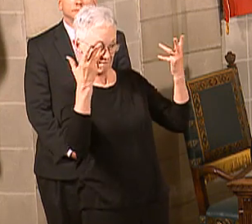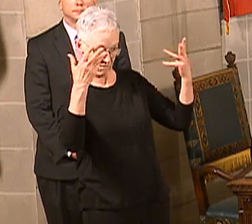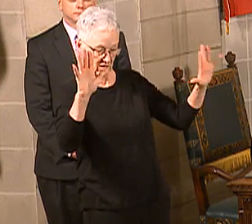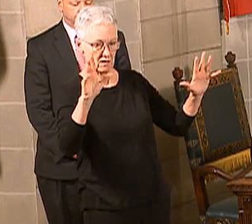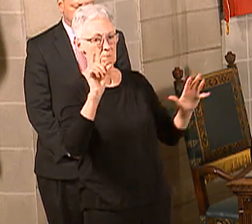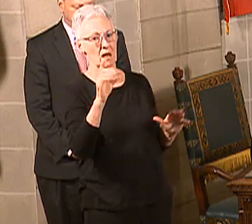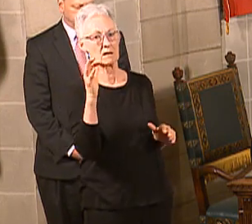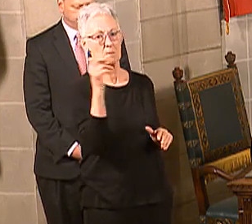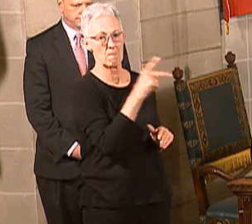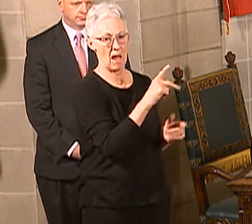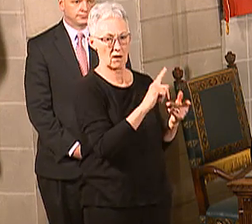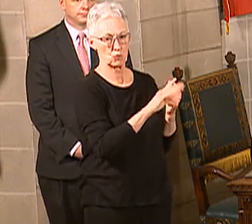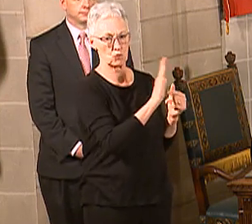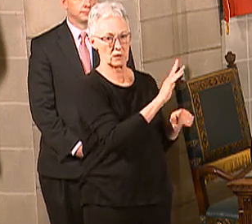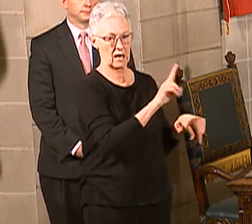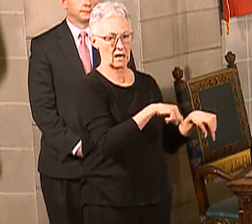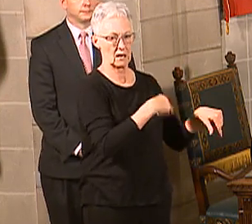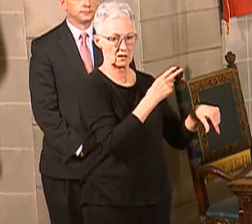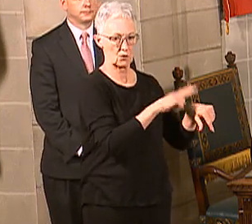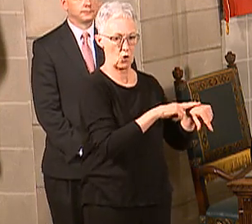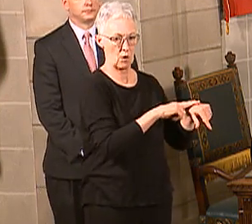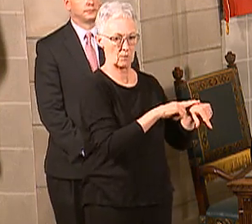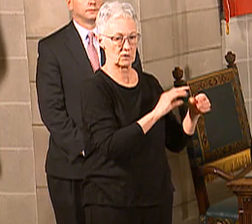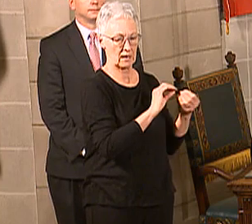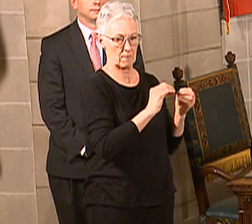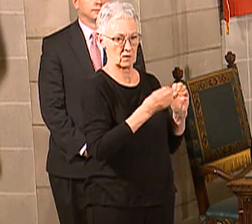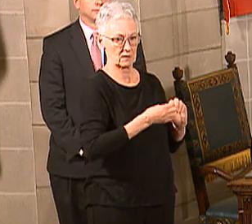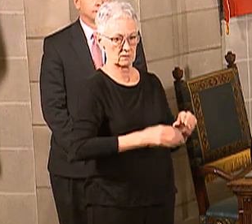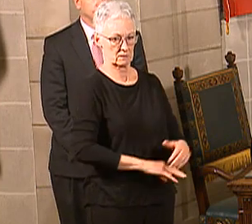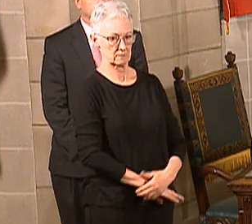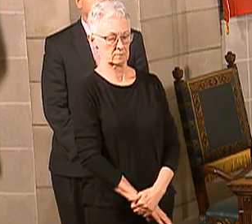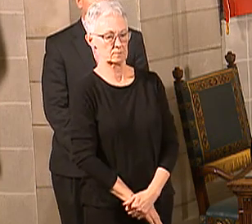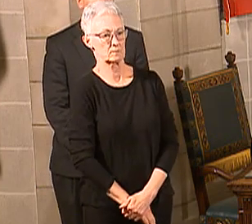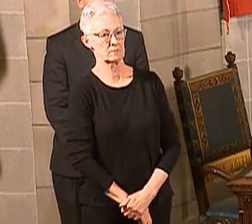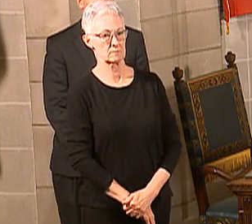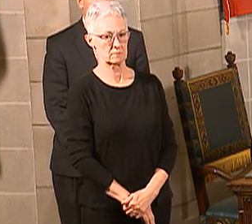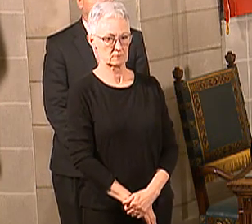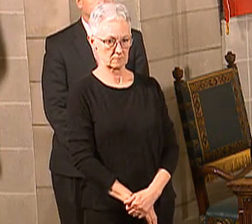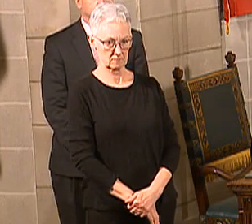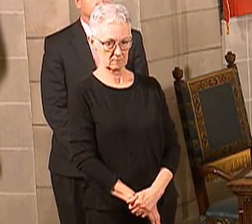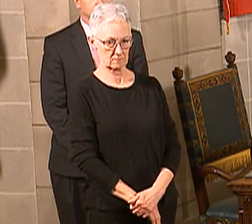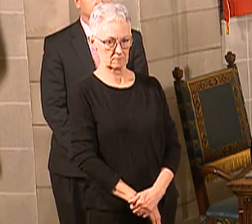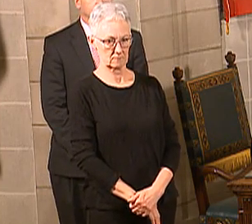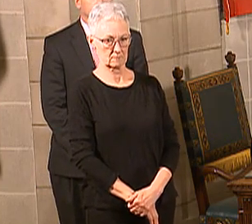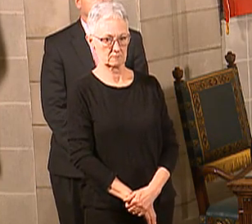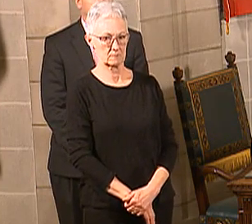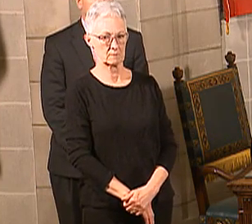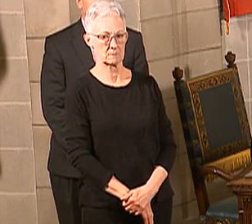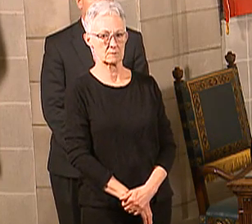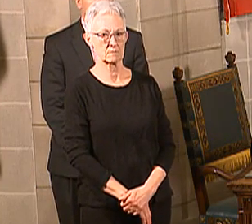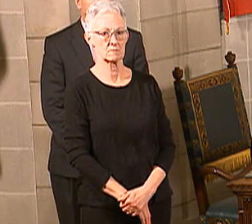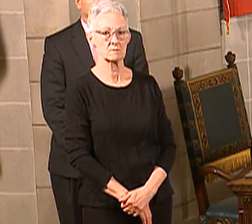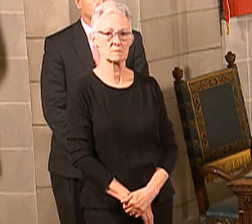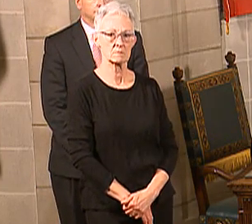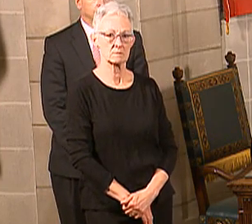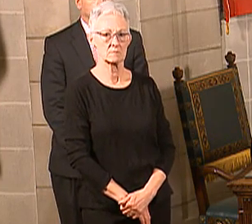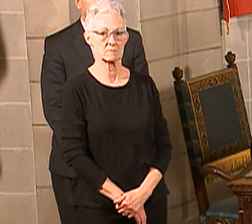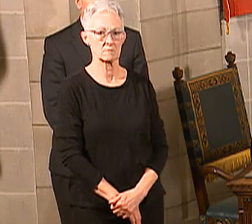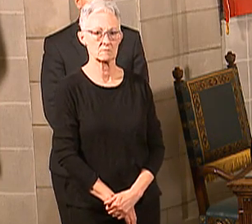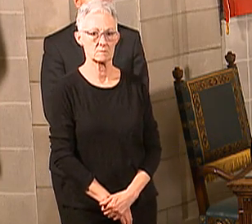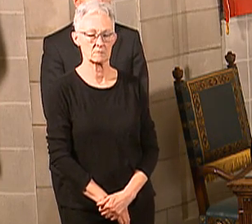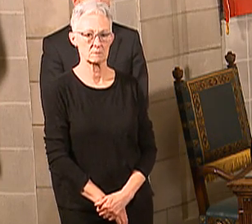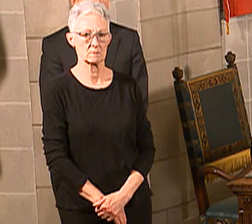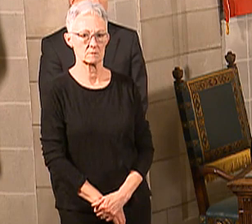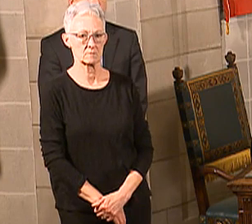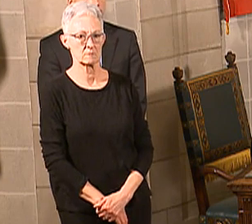lot of bar owners, specifically in Omaha, a lot of them are clamoring for that end of April deadline and their hopes of being able to open back up. How realistic